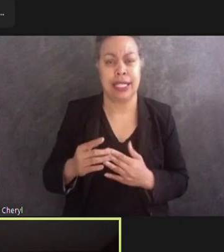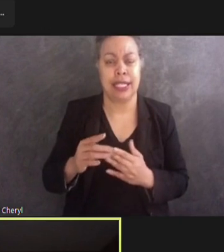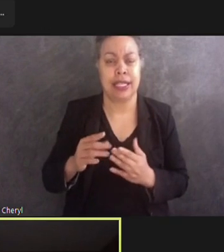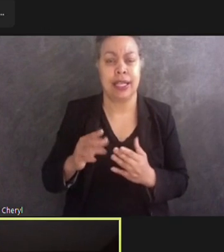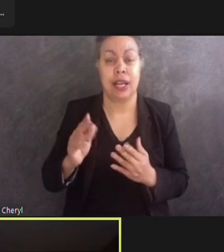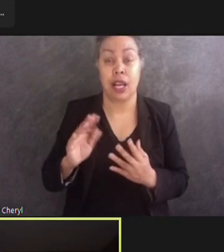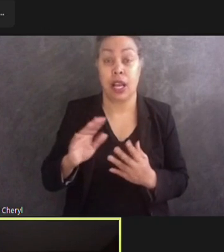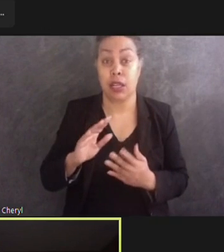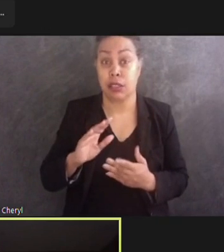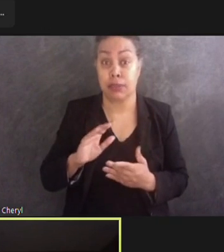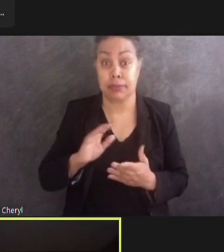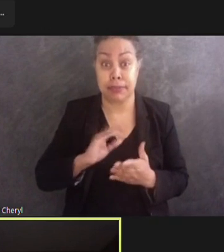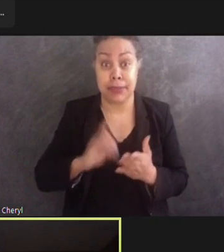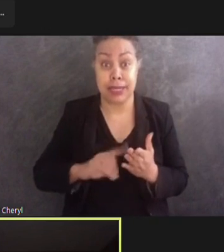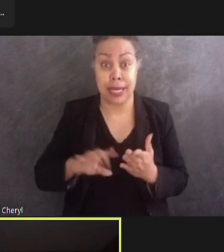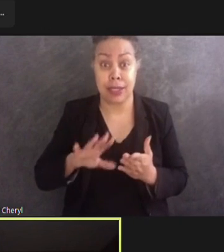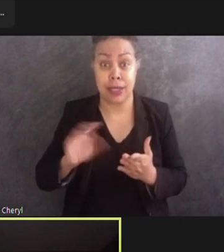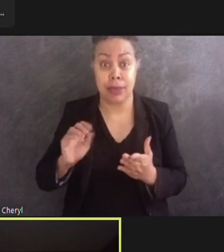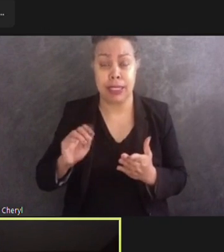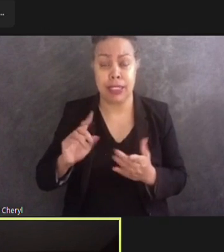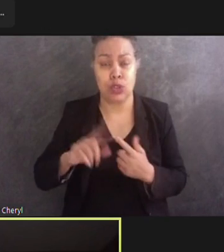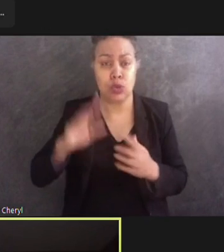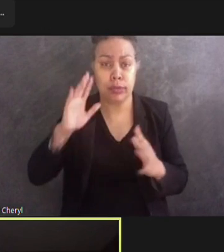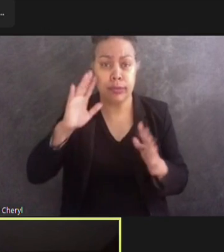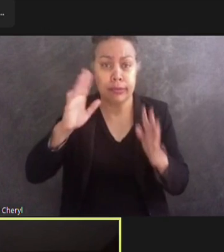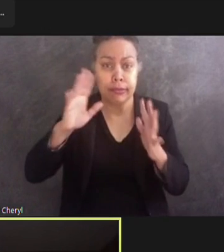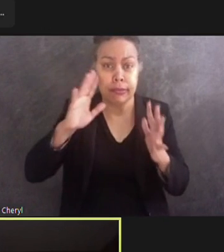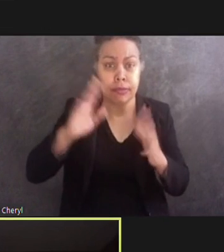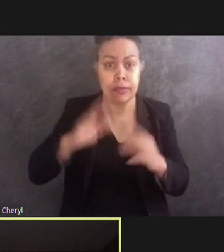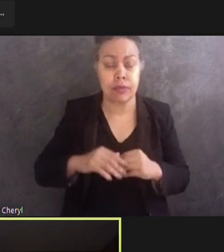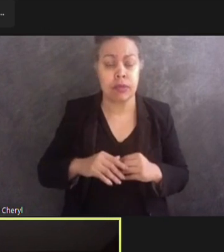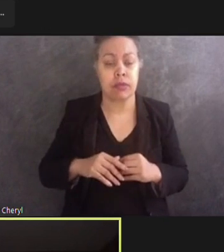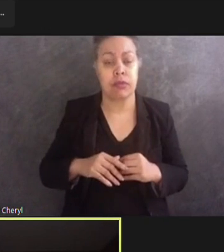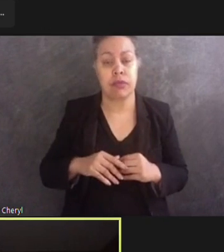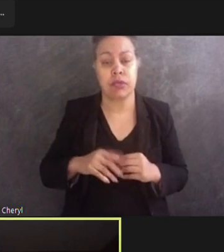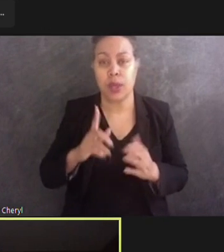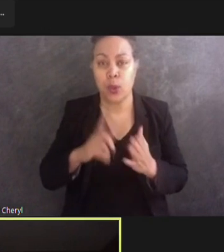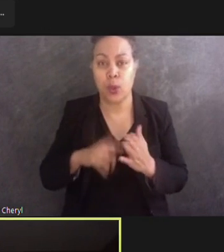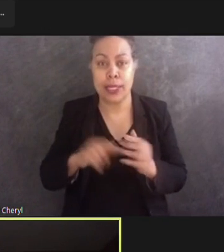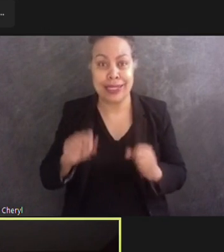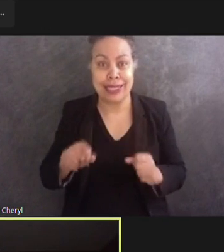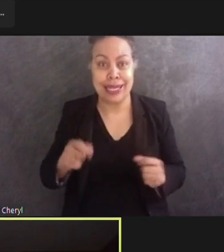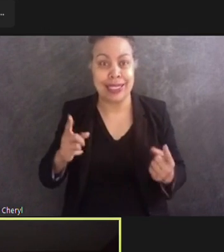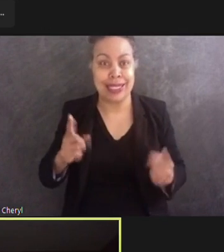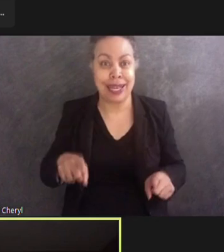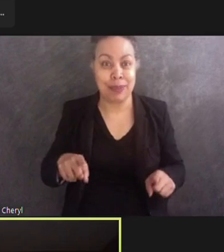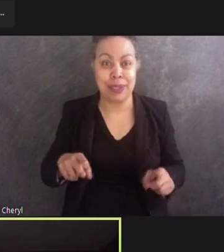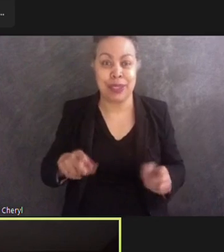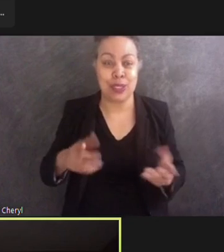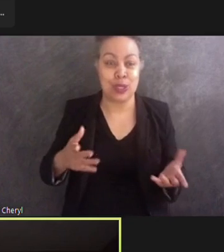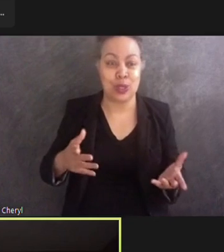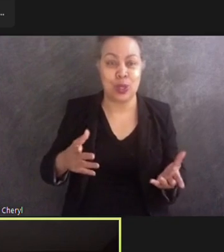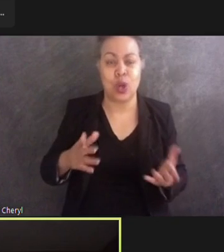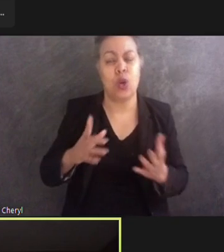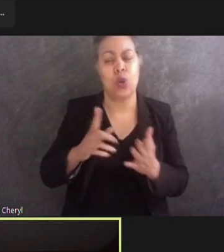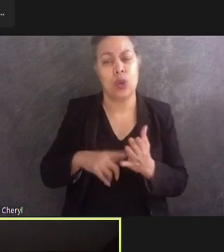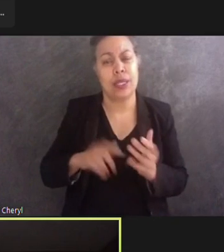to dream up what could happen or what could be some some resolutions